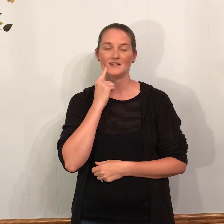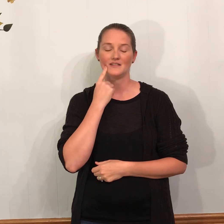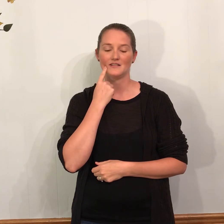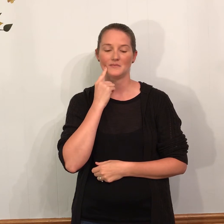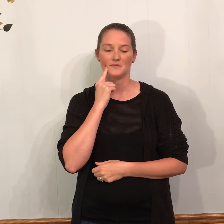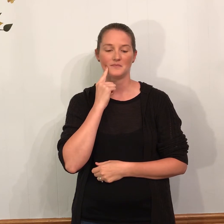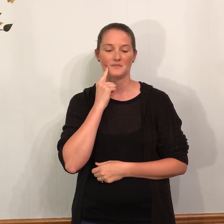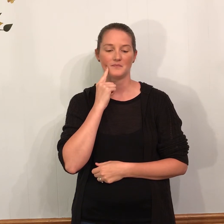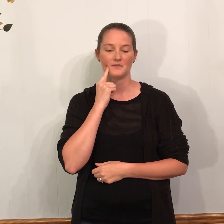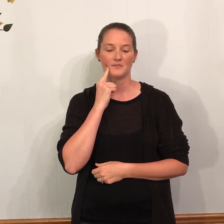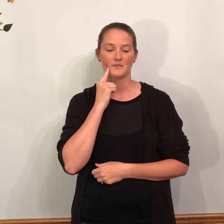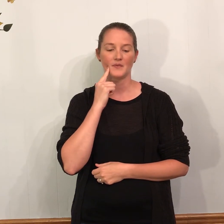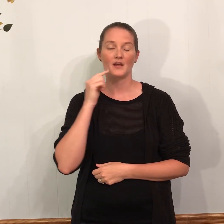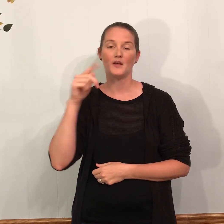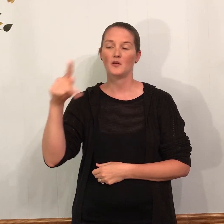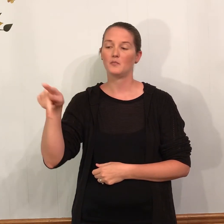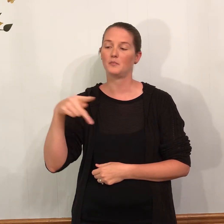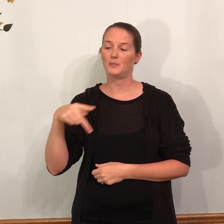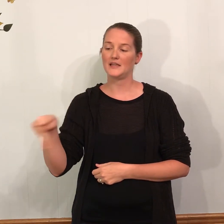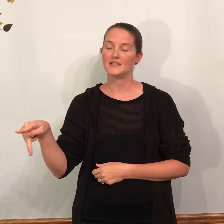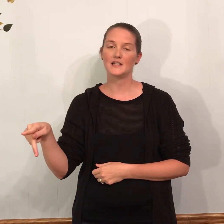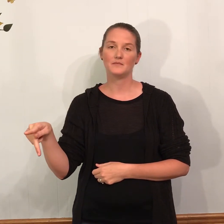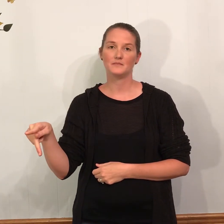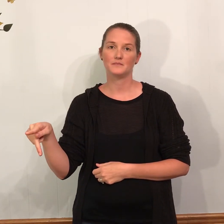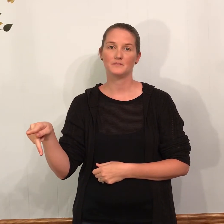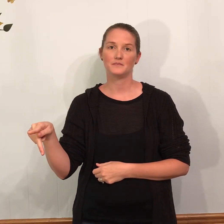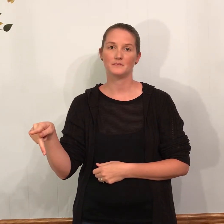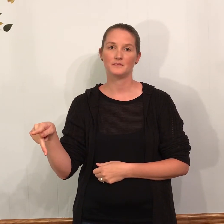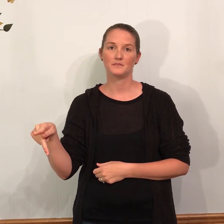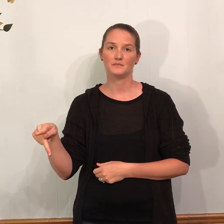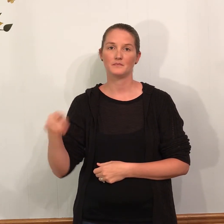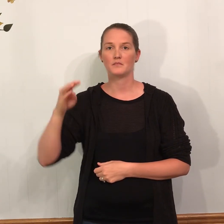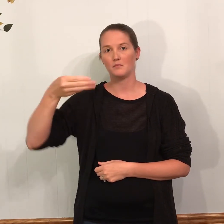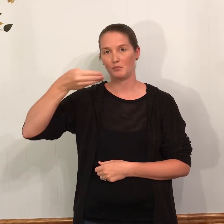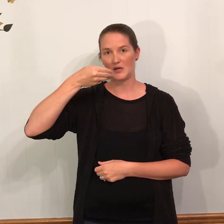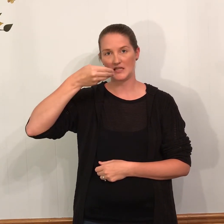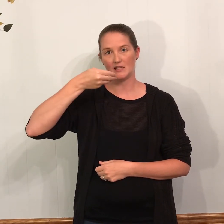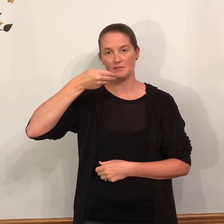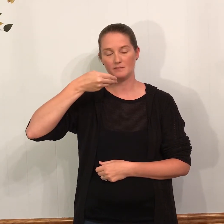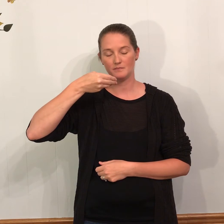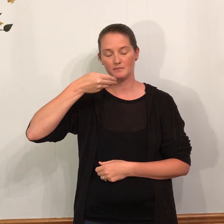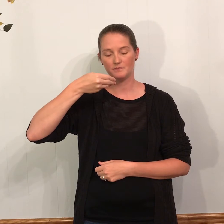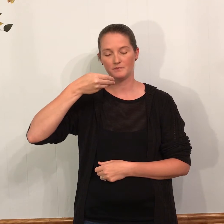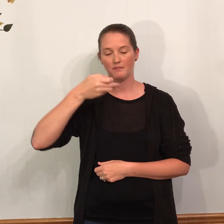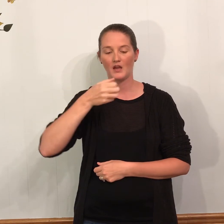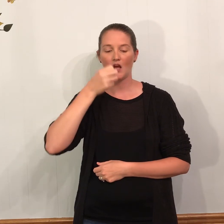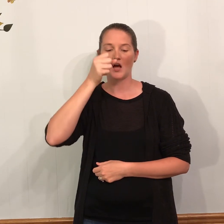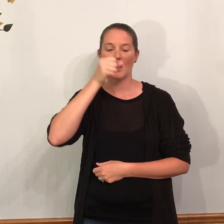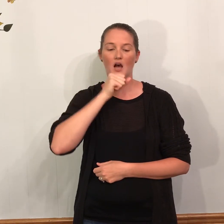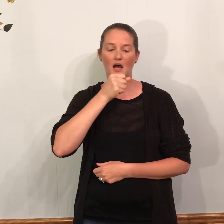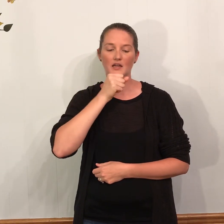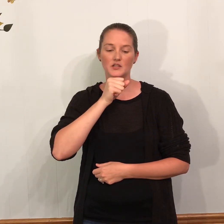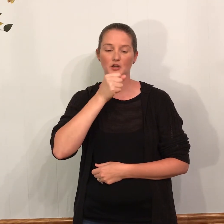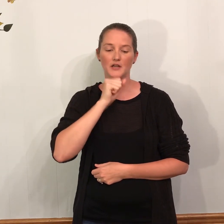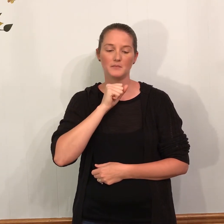Candy. Pizza. Pizza. Ice cream.